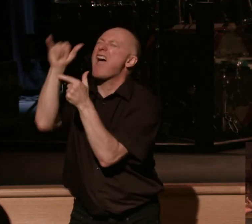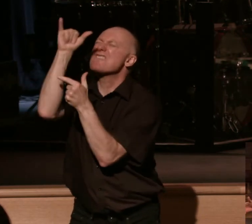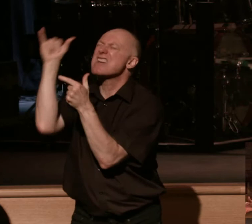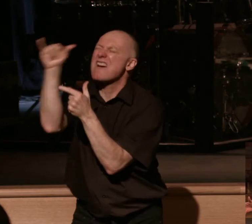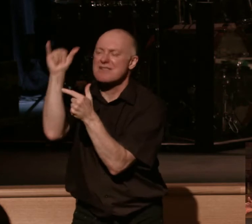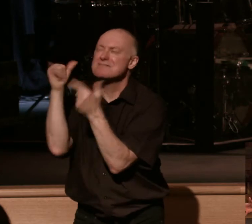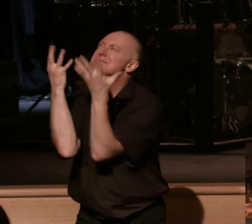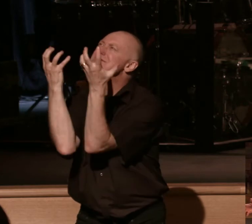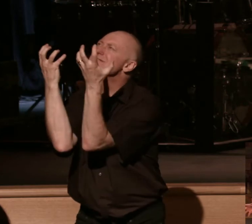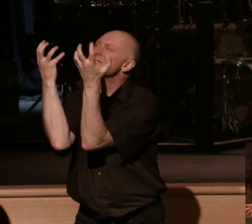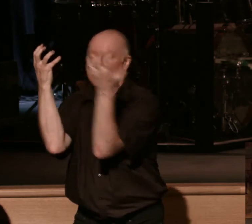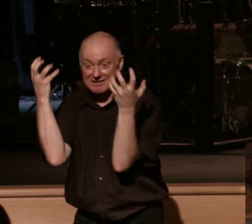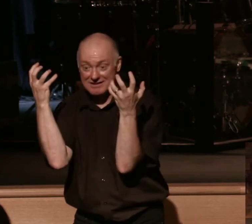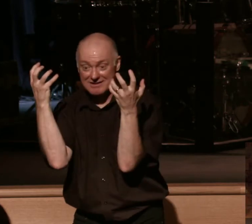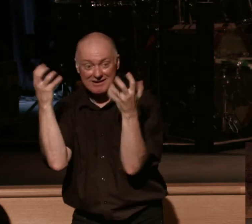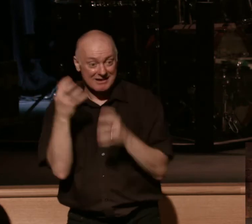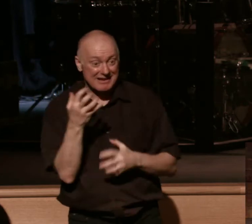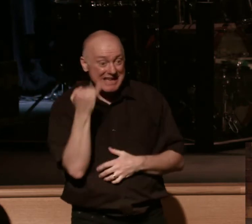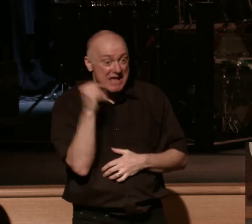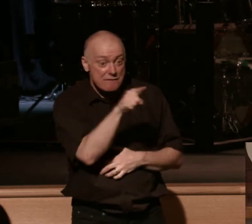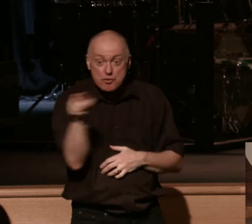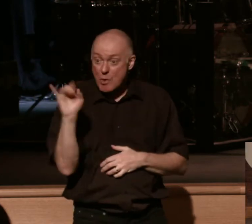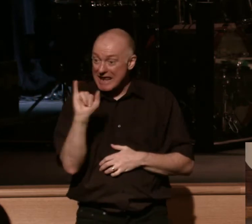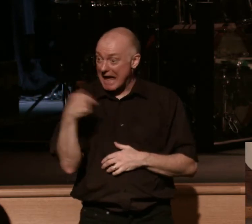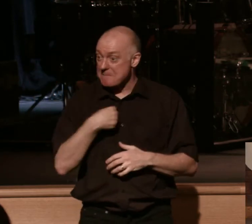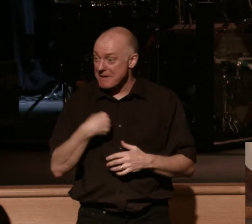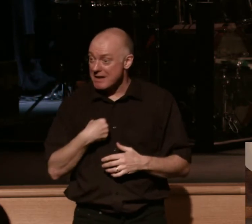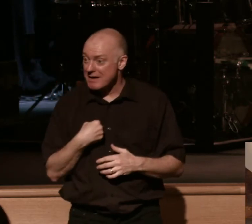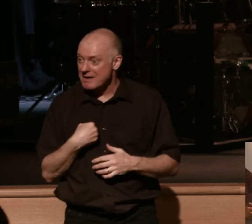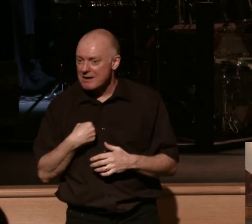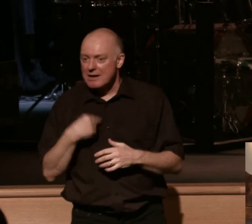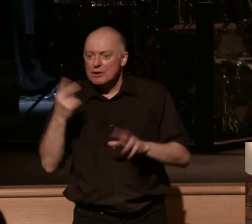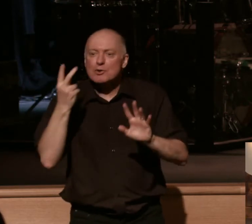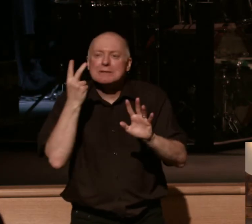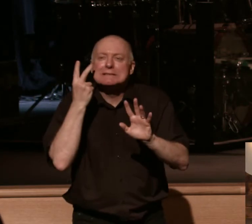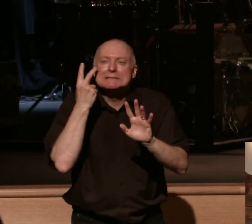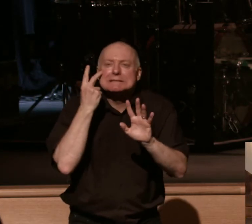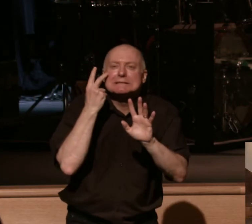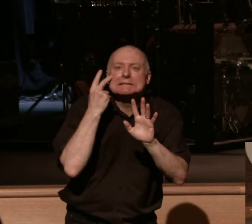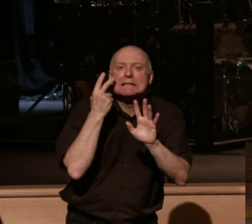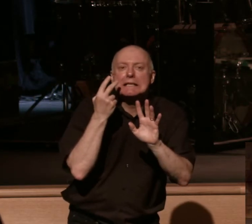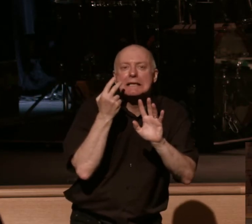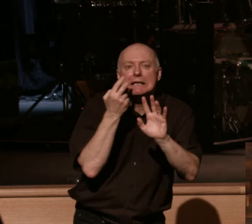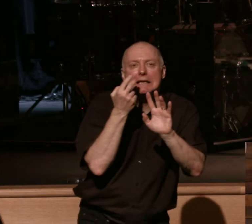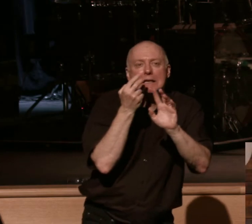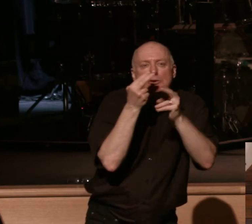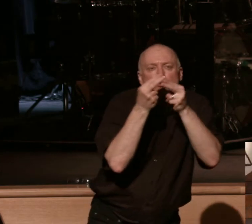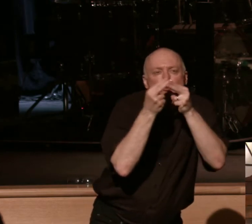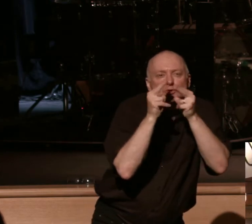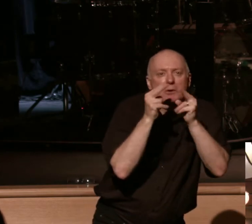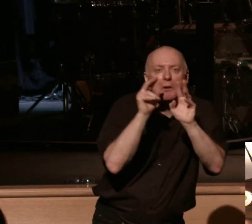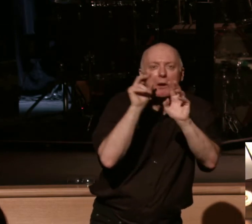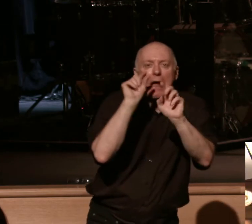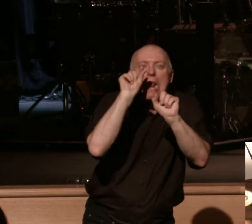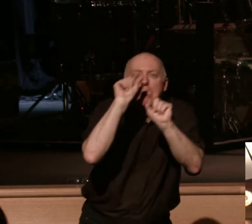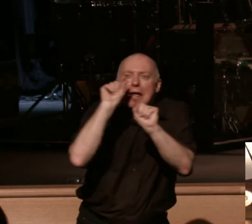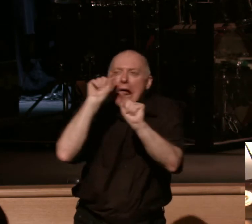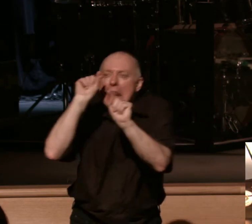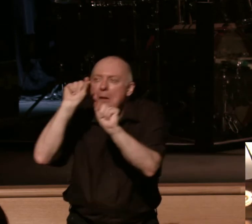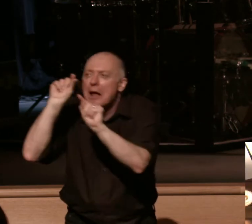Amen. And then if you're like me, you've seen glimpses of the glory of the Lord to the point where the reverence was